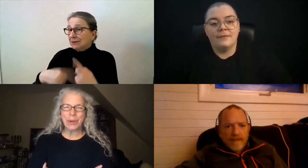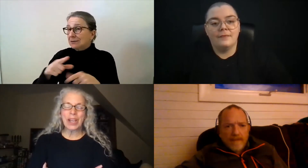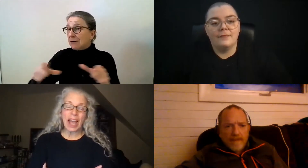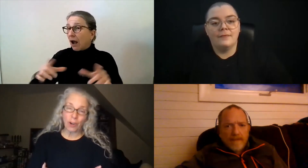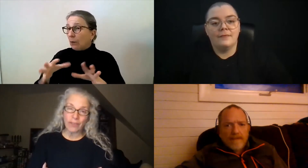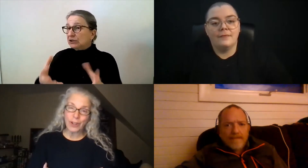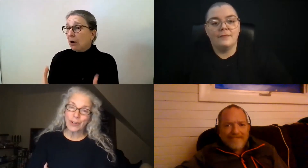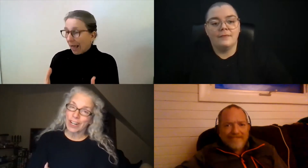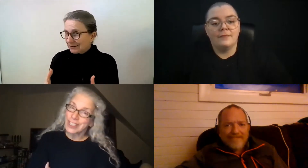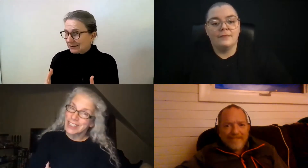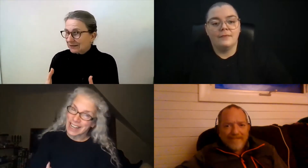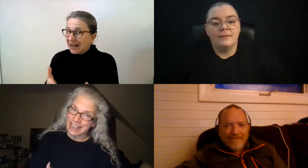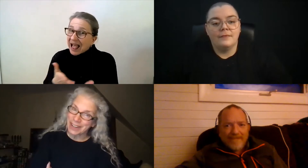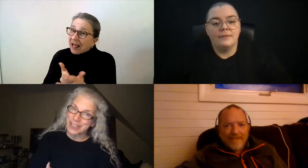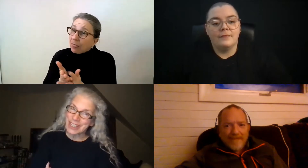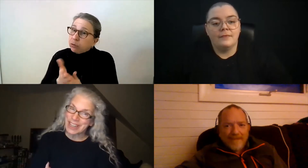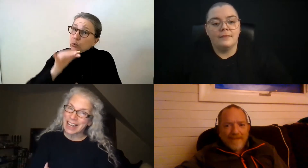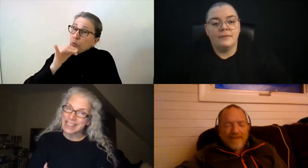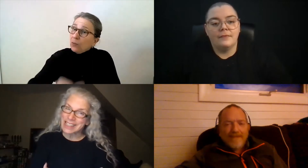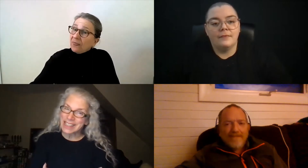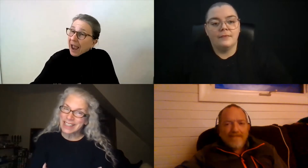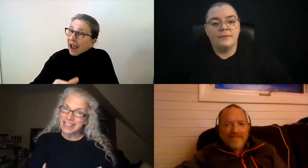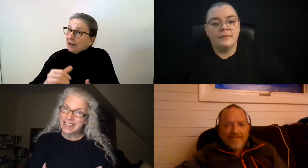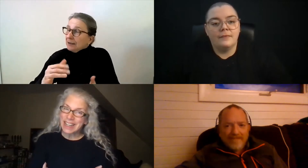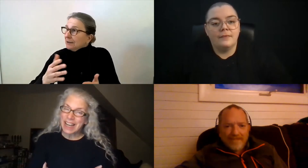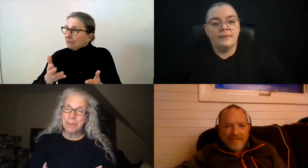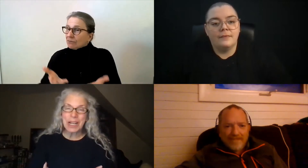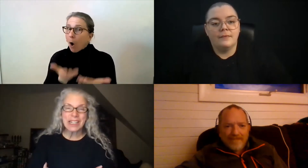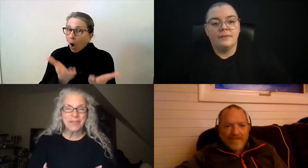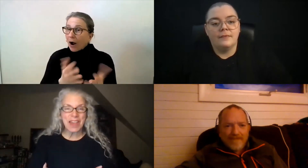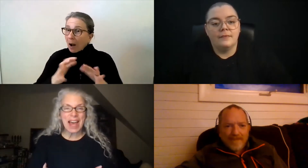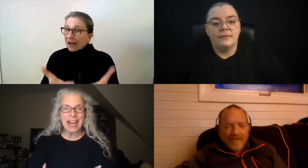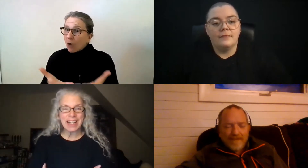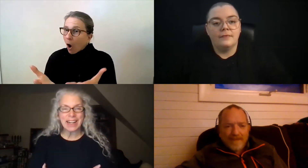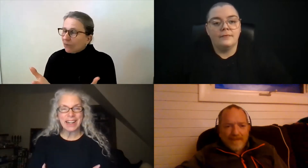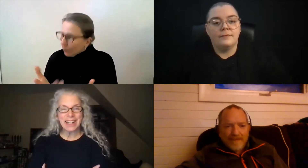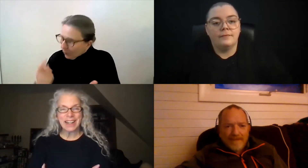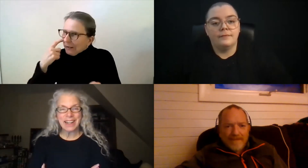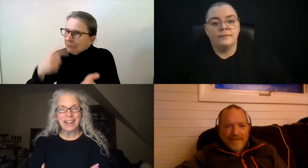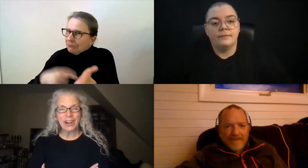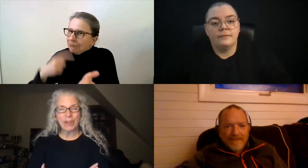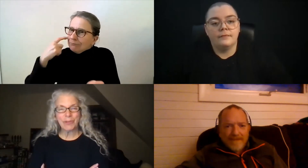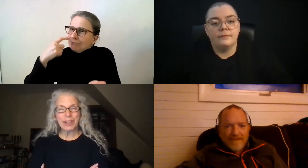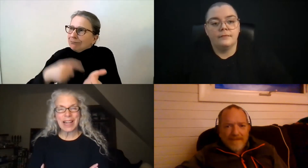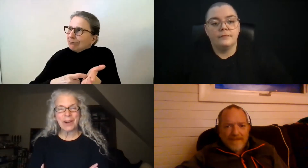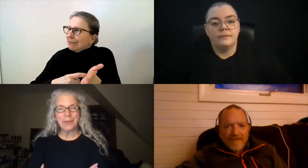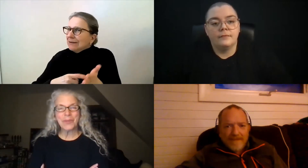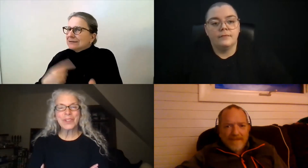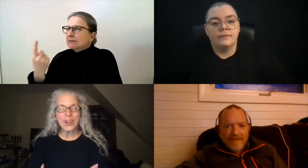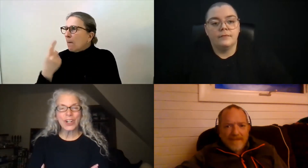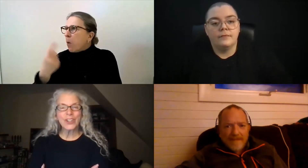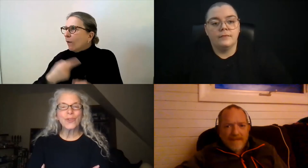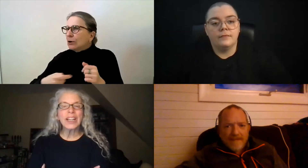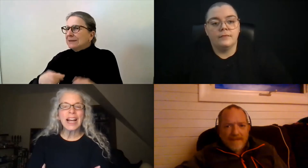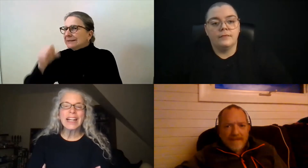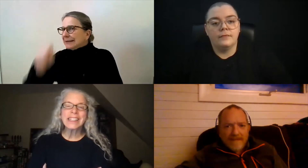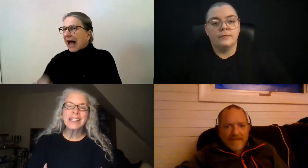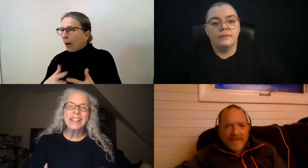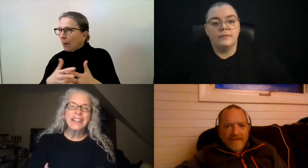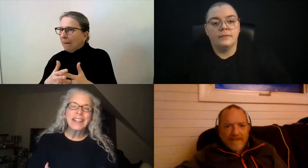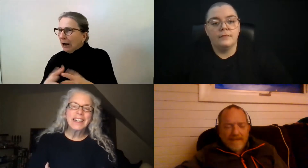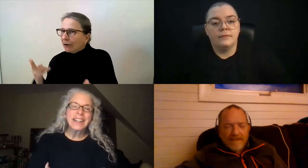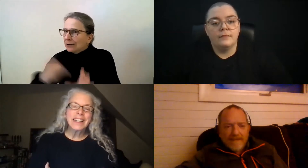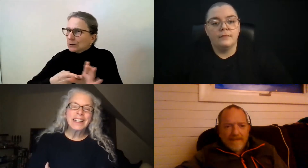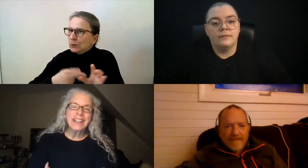We had offered a Russian sign language class. And because of that, offering that, we started to realize